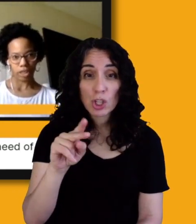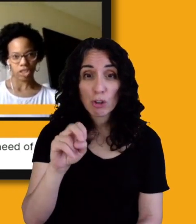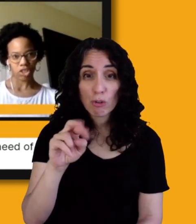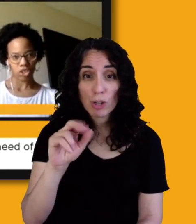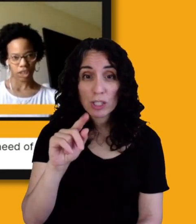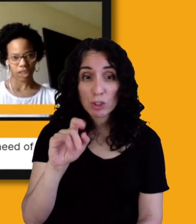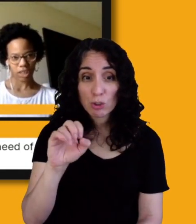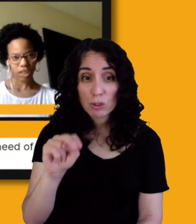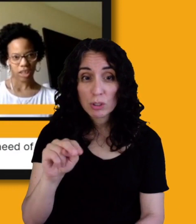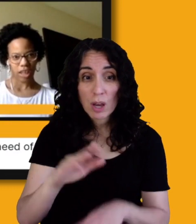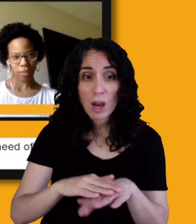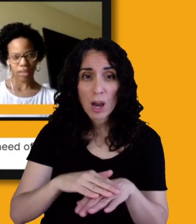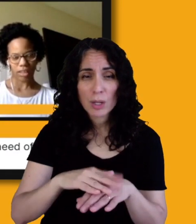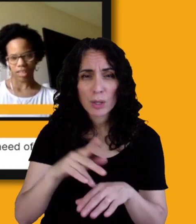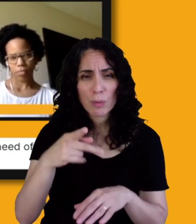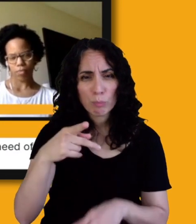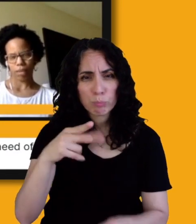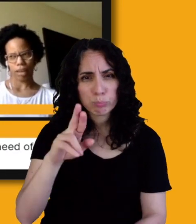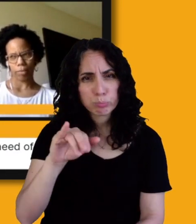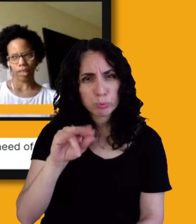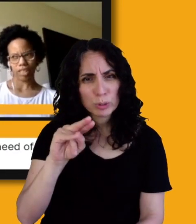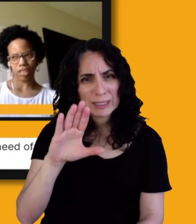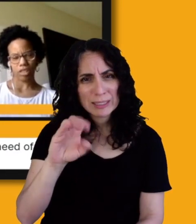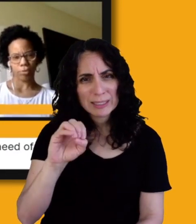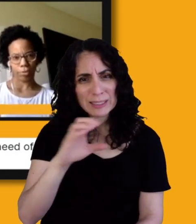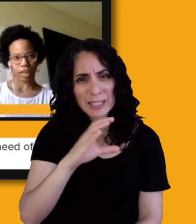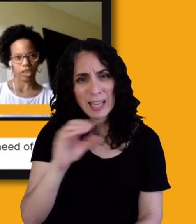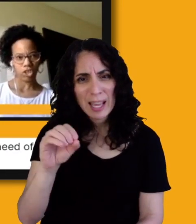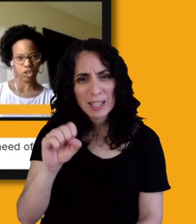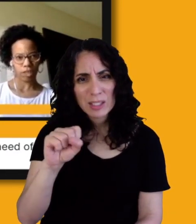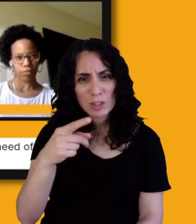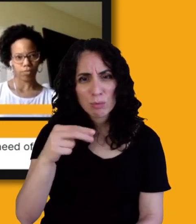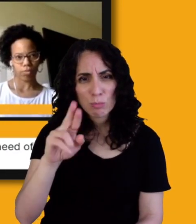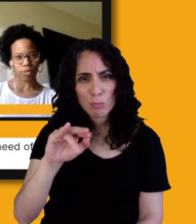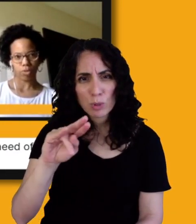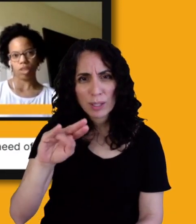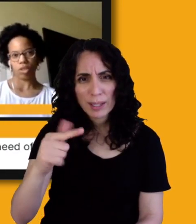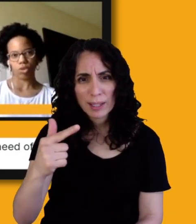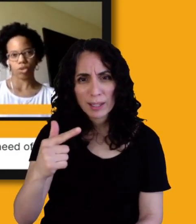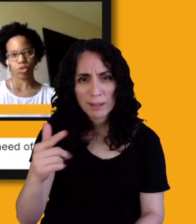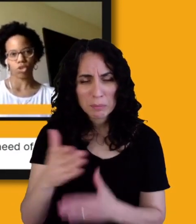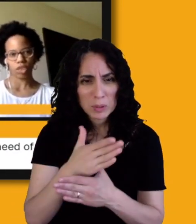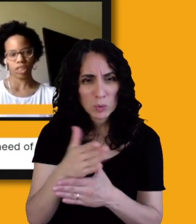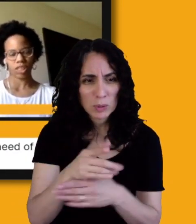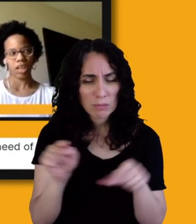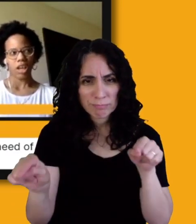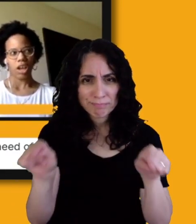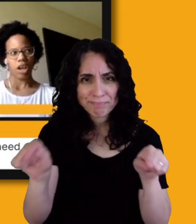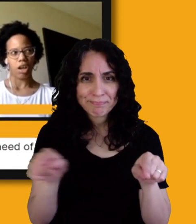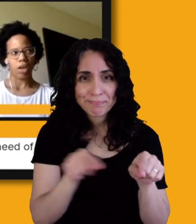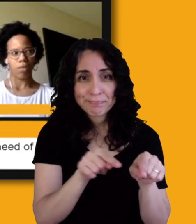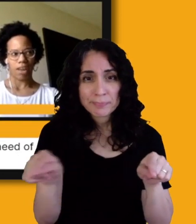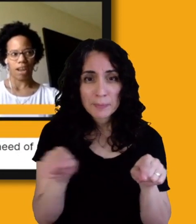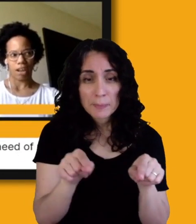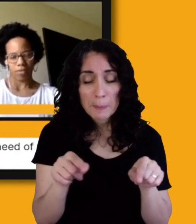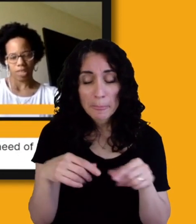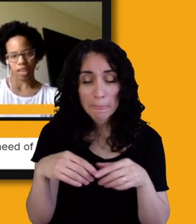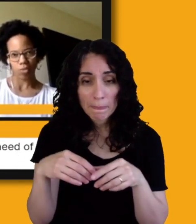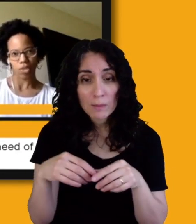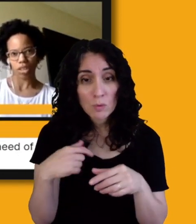street. Is it like Prince and Spring street between those two streets? Um, and I love to get smoothies